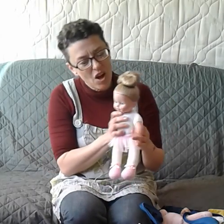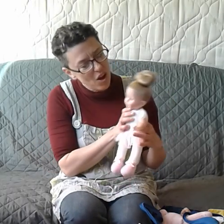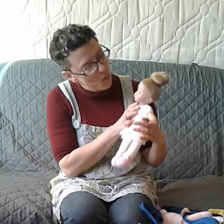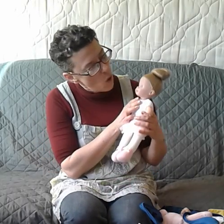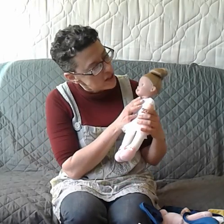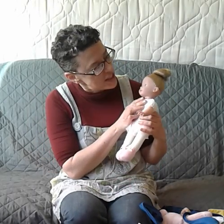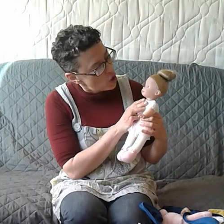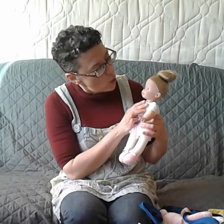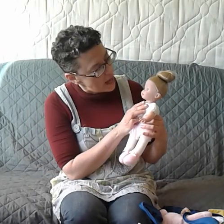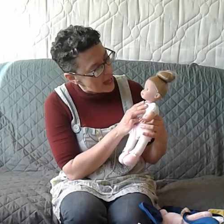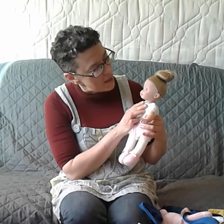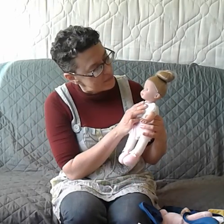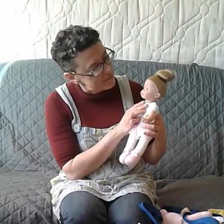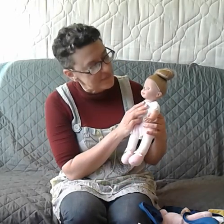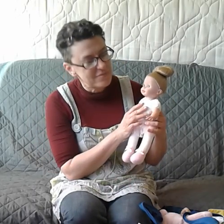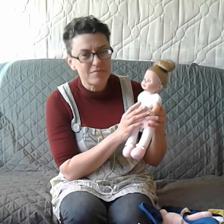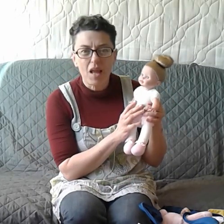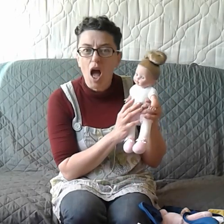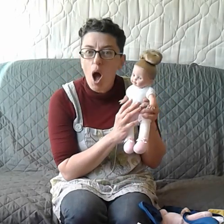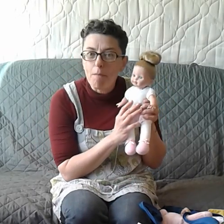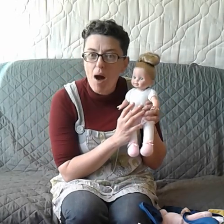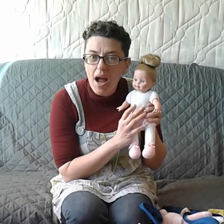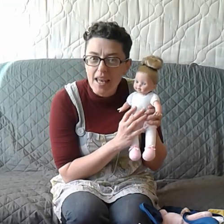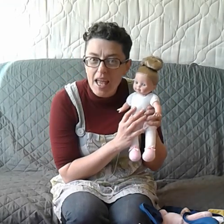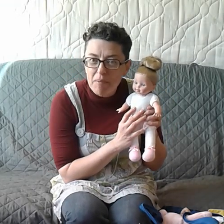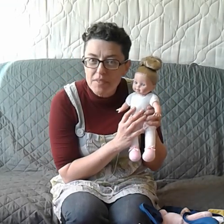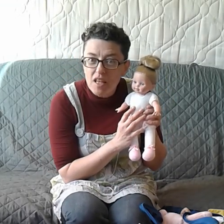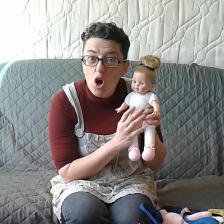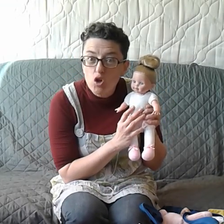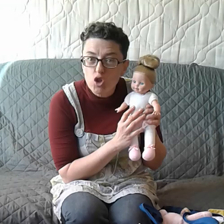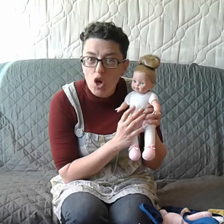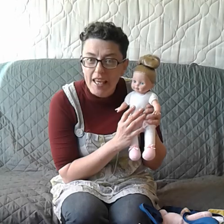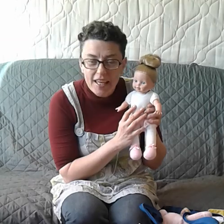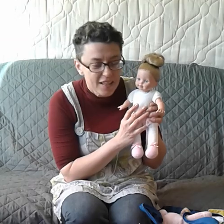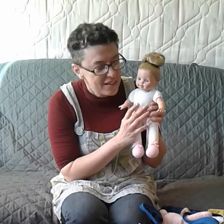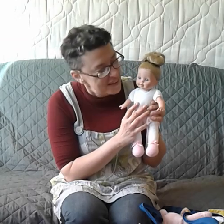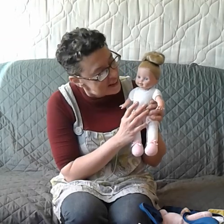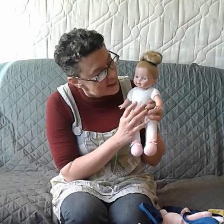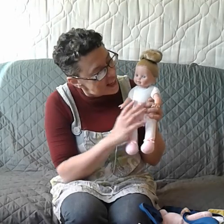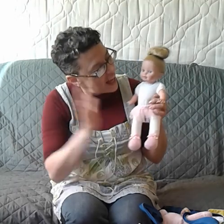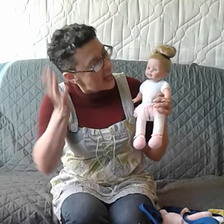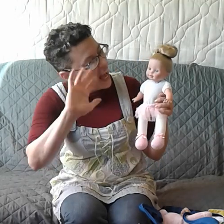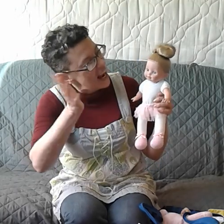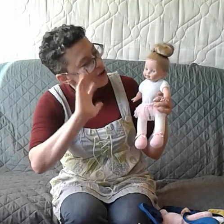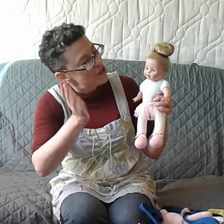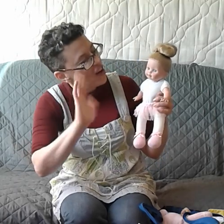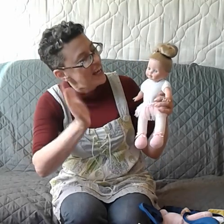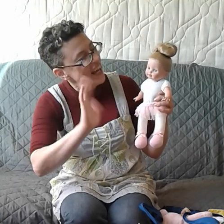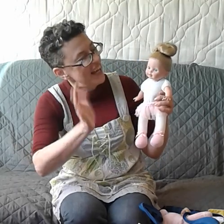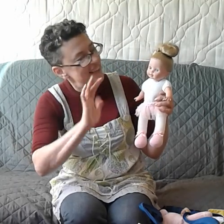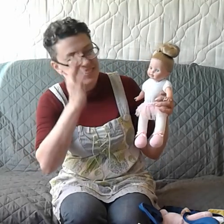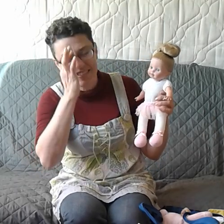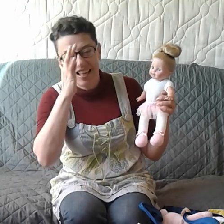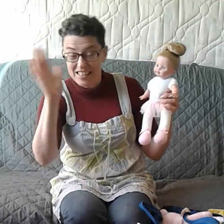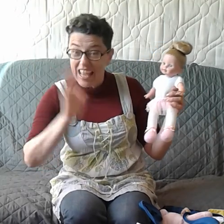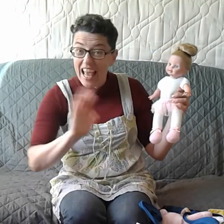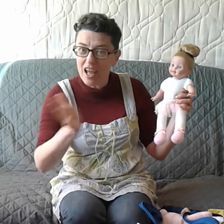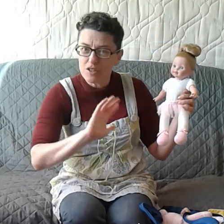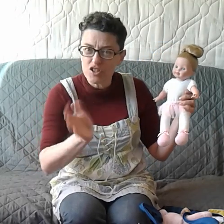What's in the name? My name's Dolly. Hello, Dolly. Say hello to